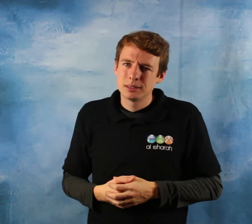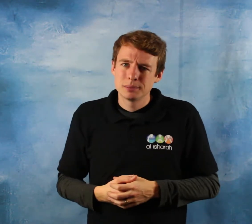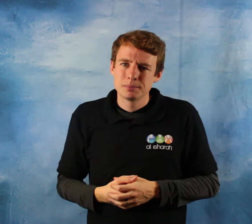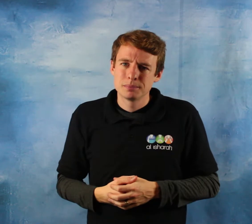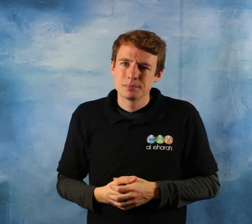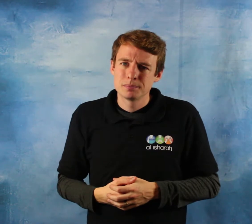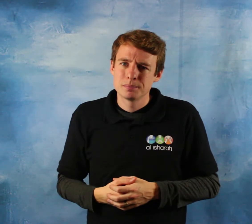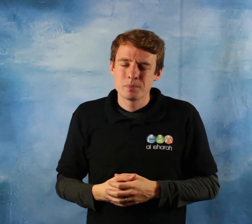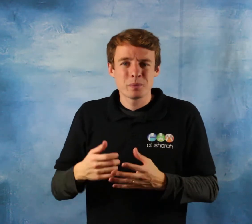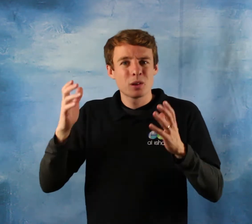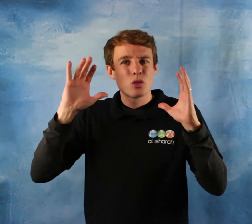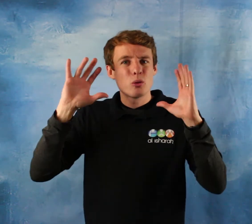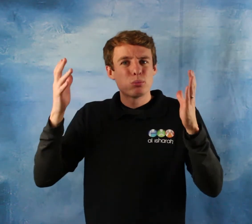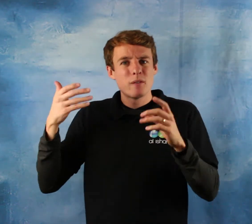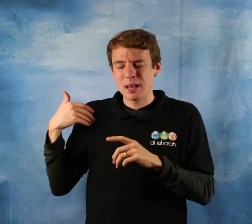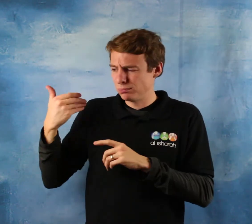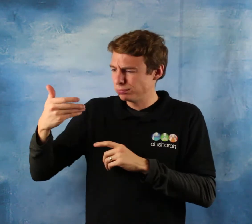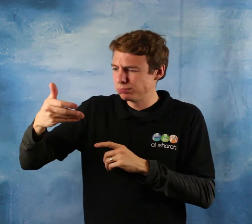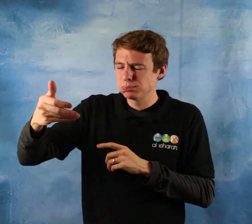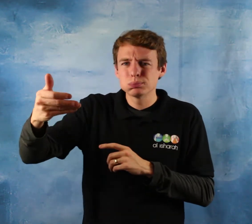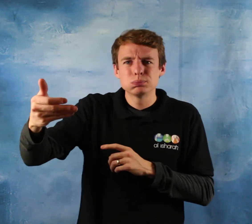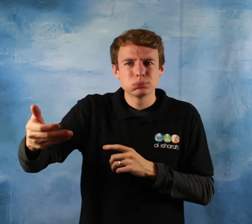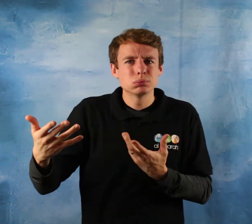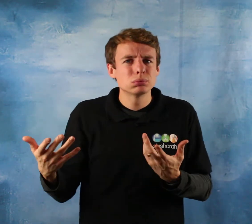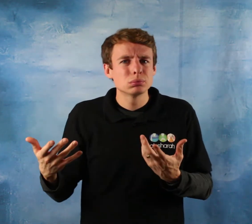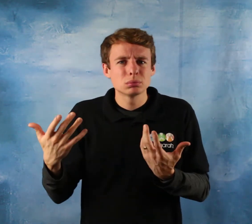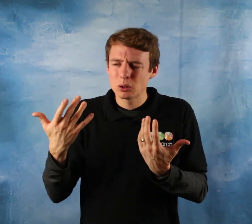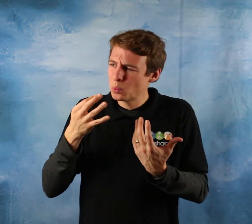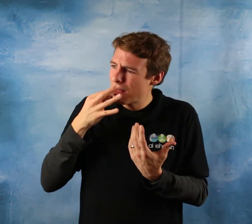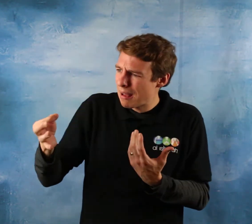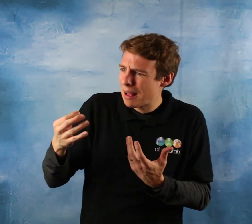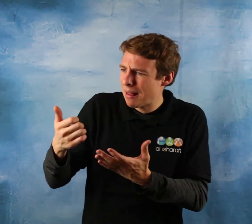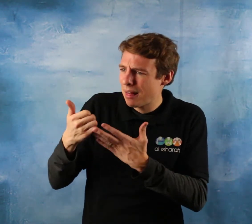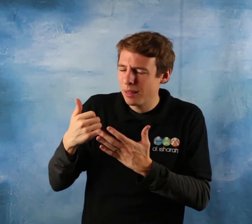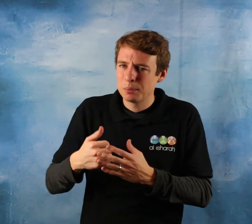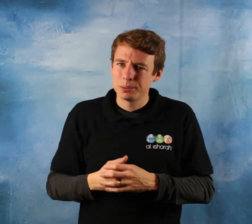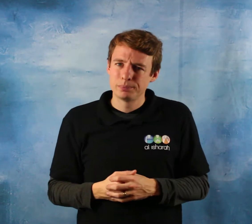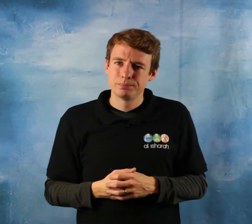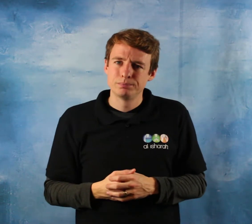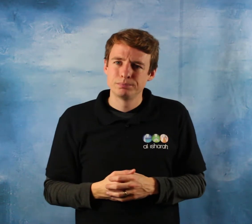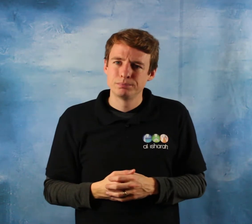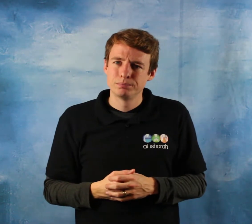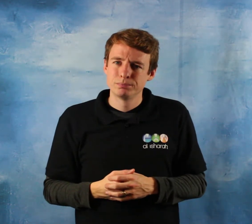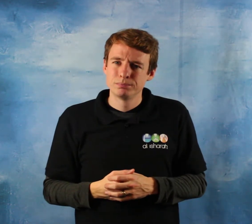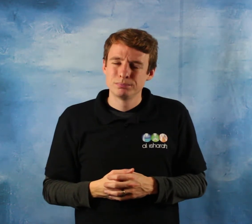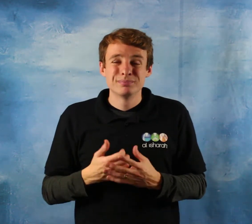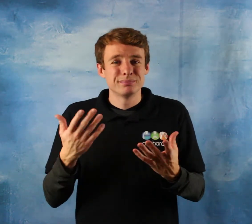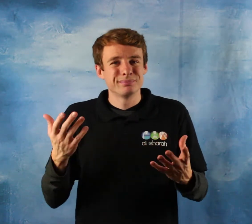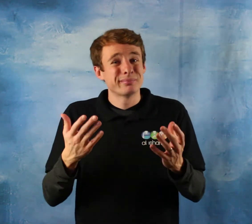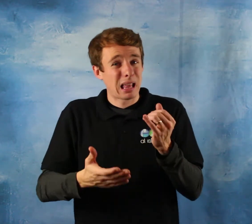mentioning a few horrific statistics that touch us here personally intimately in the borough of Tower